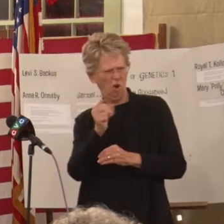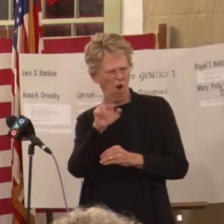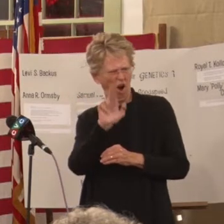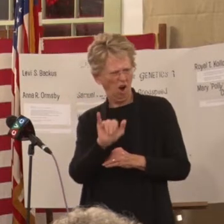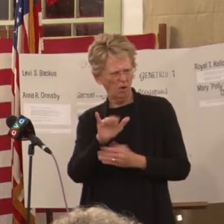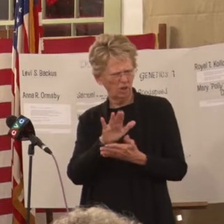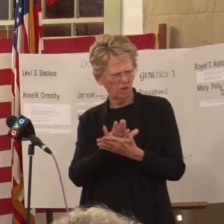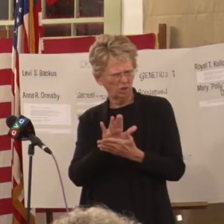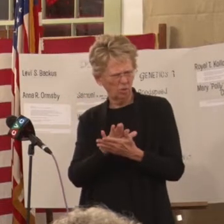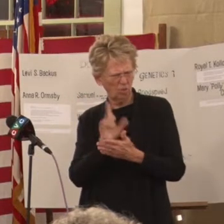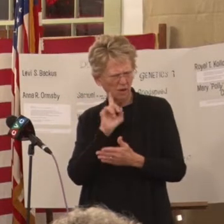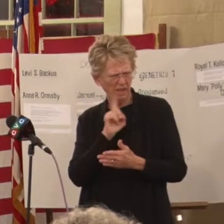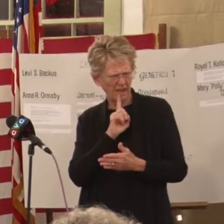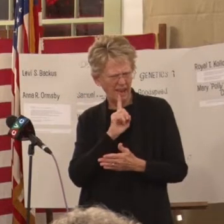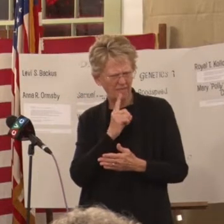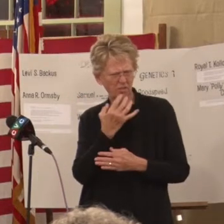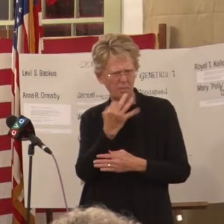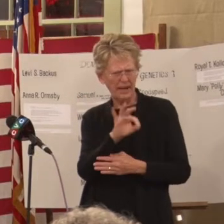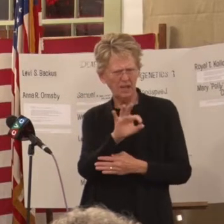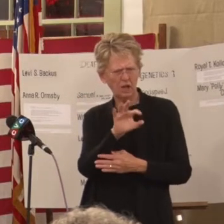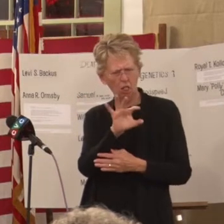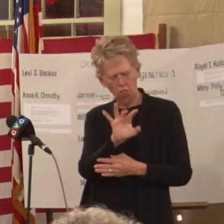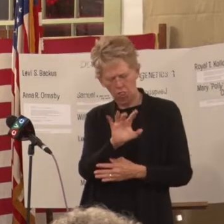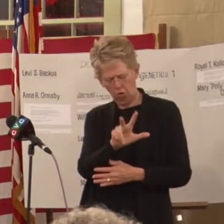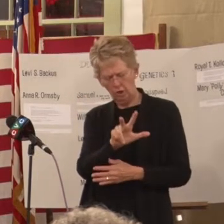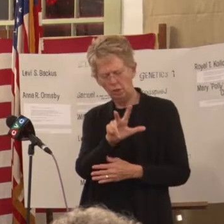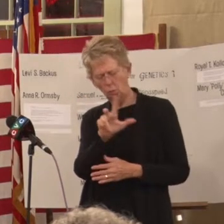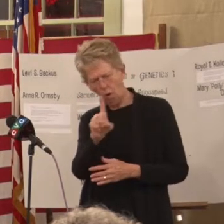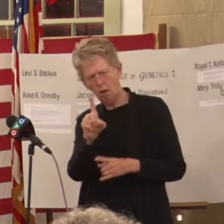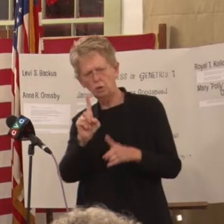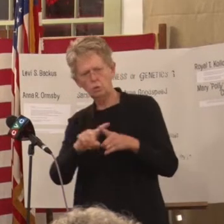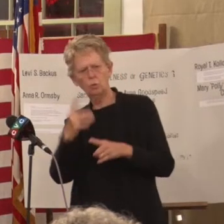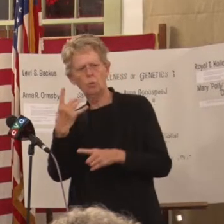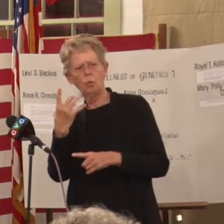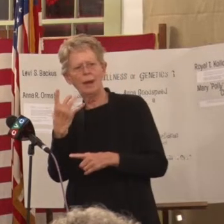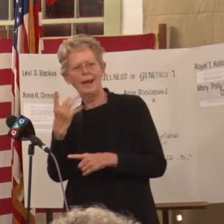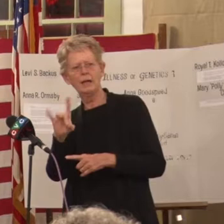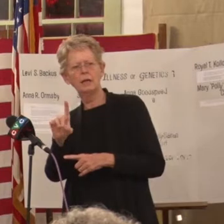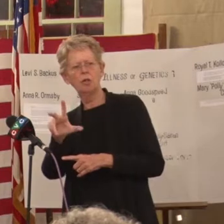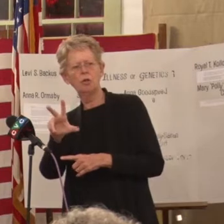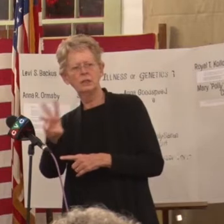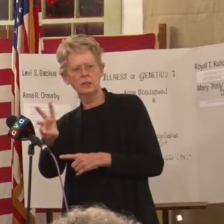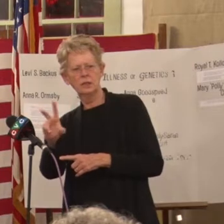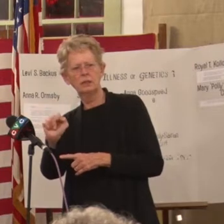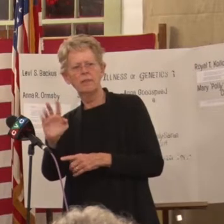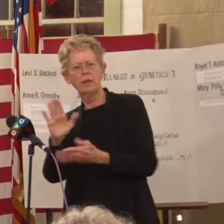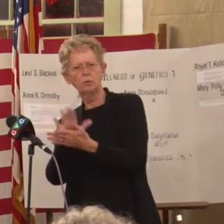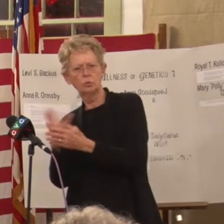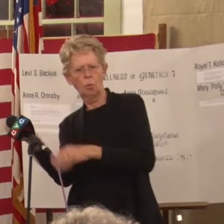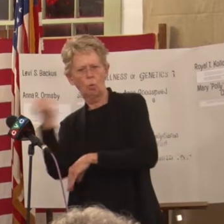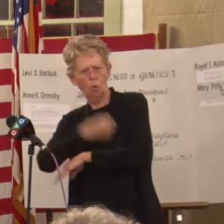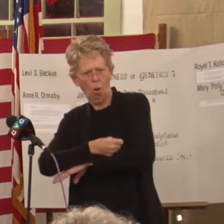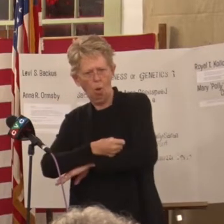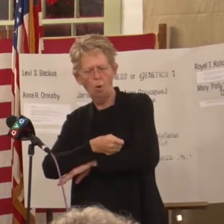1836. And at that point, the school closed. And he made sure that all of his students